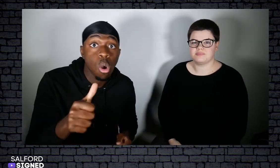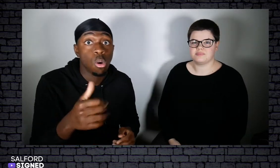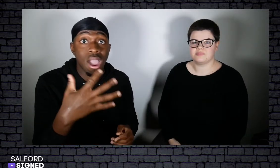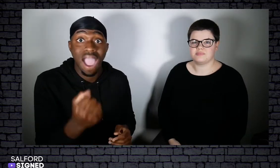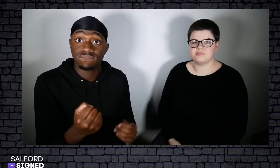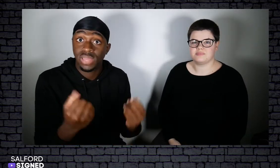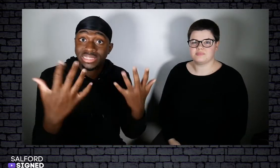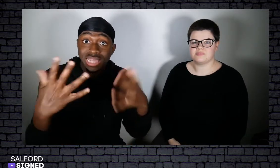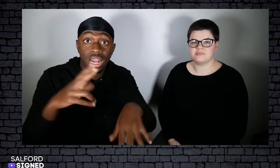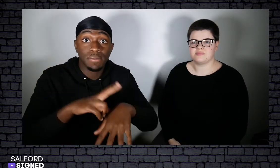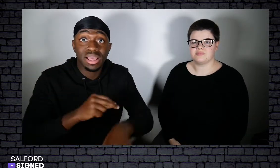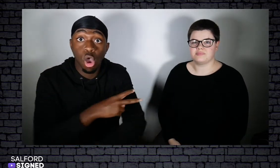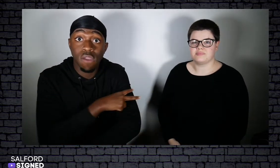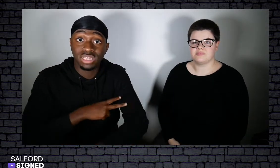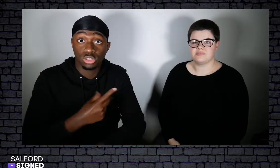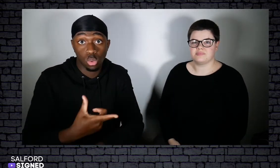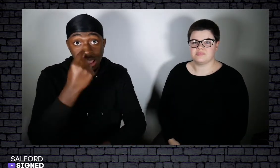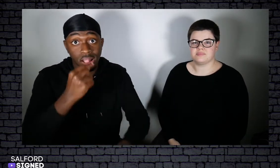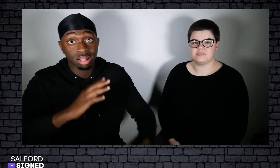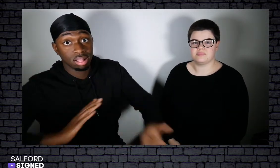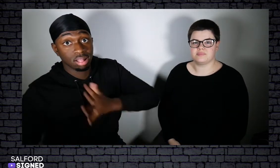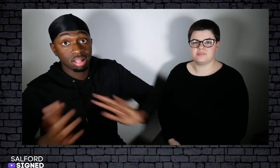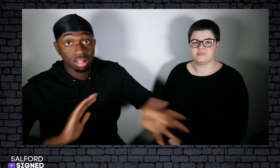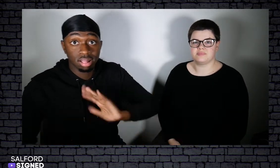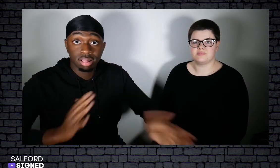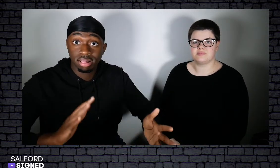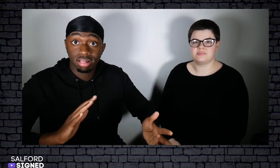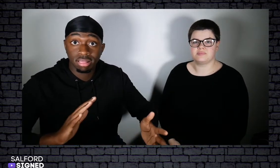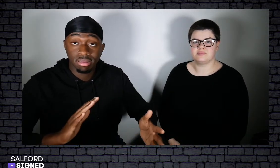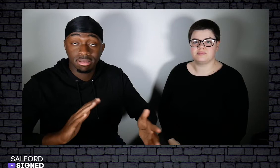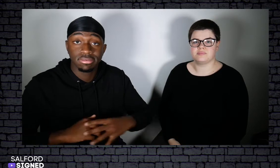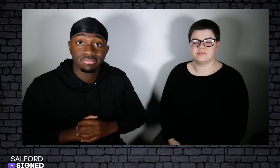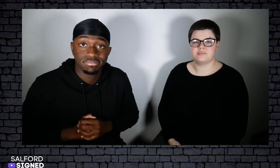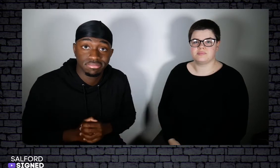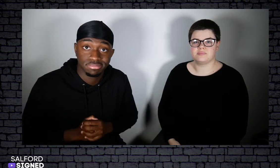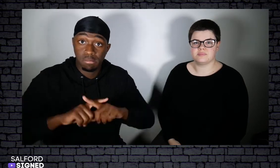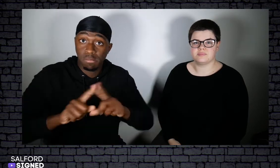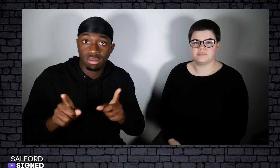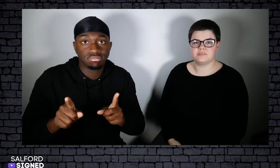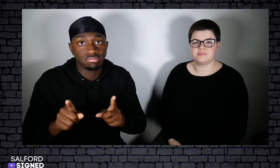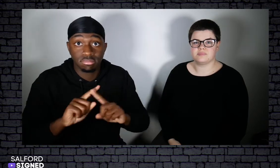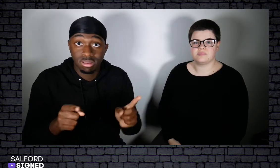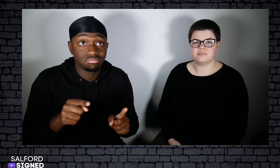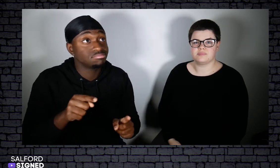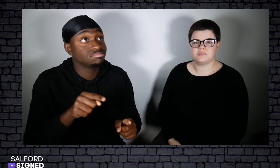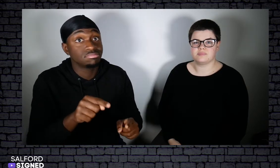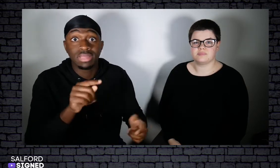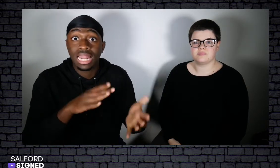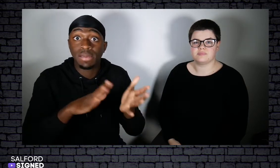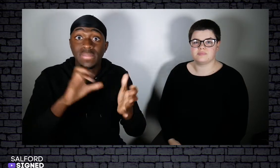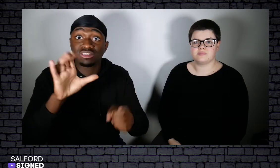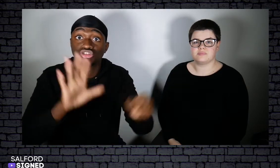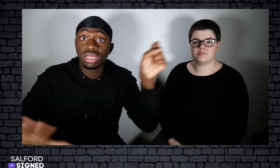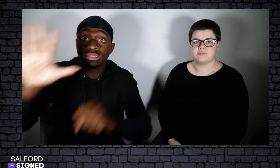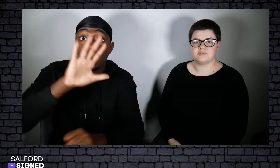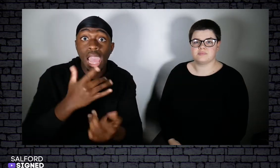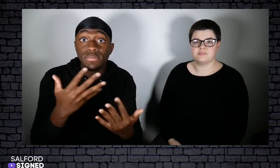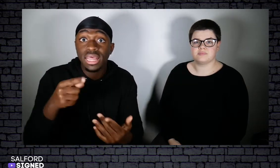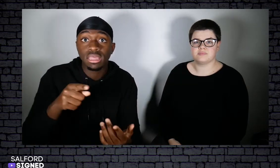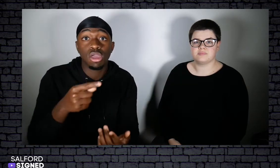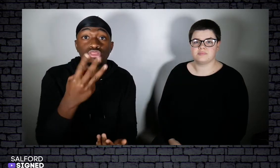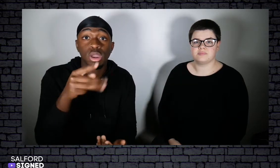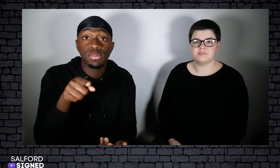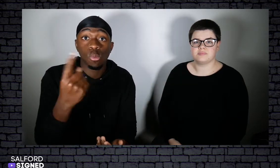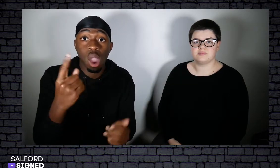There are around 10 police officers who can use BSL but there are 3.1